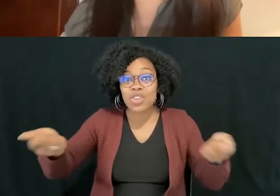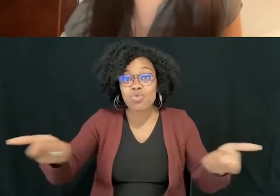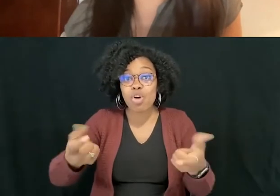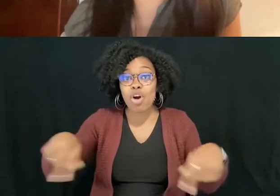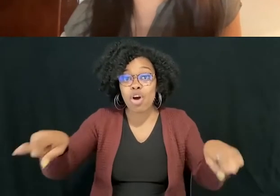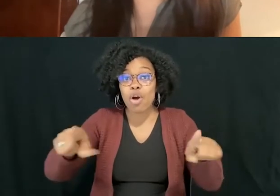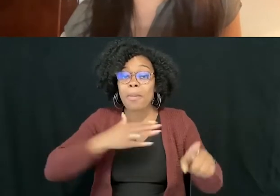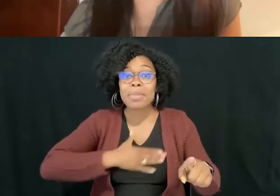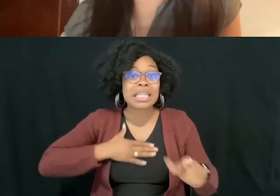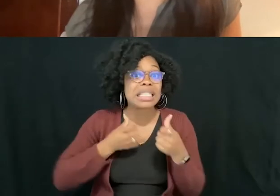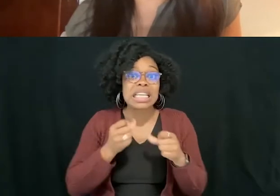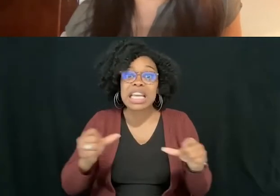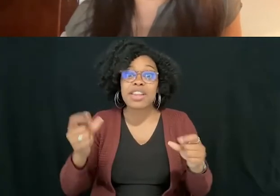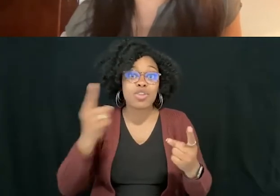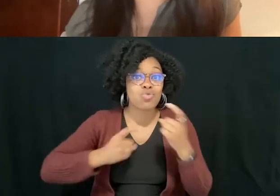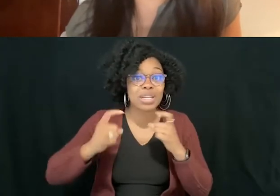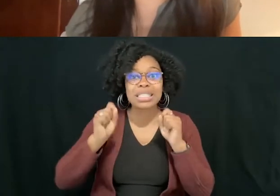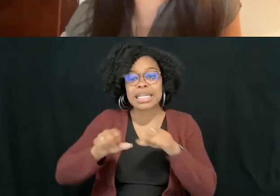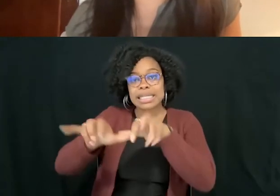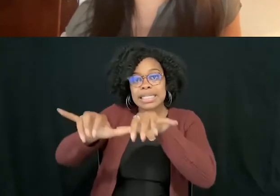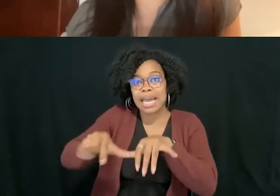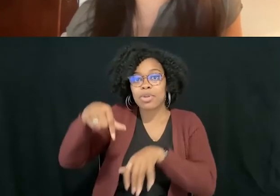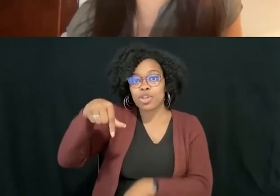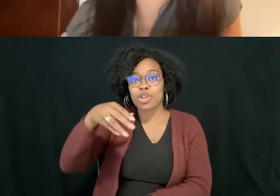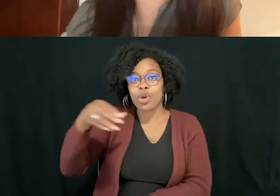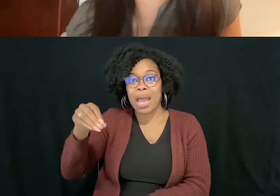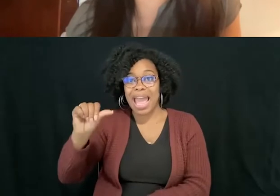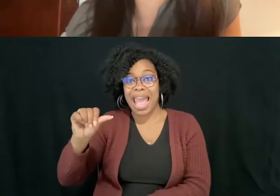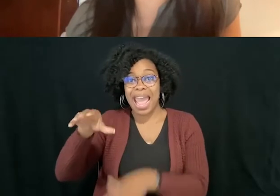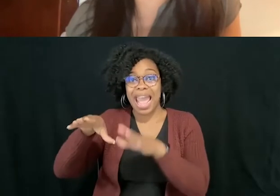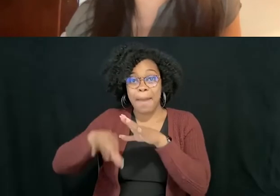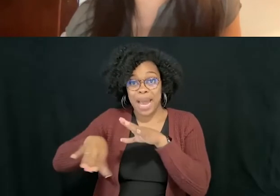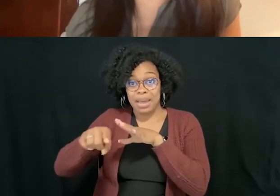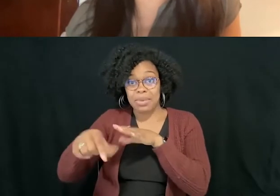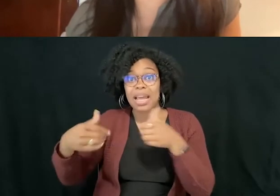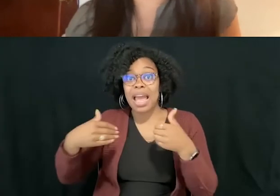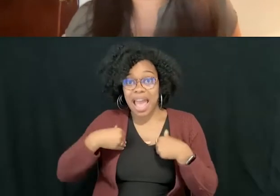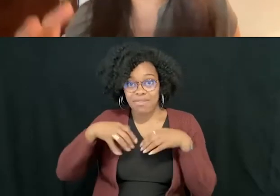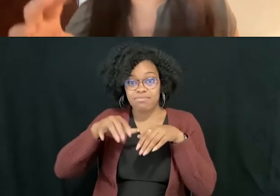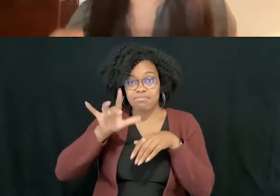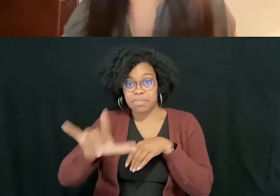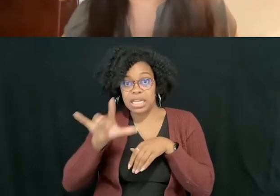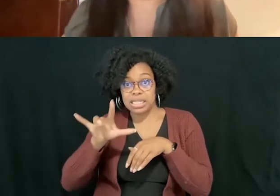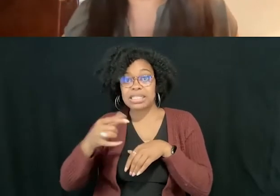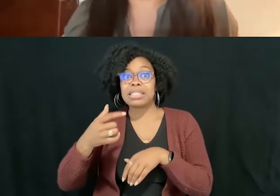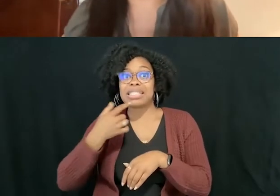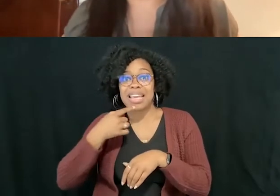any questions into the Q&A panel, there's a button at the bottom of your screen that says Q&A. And you can